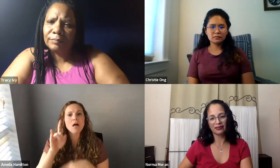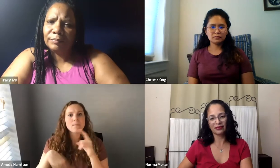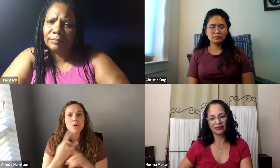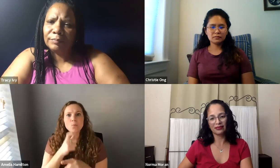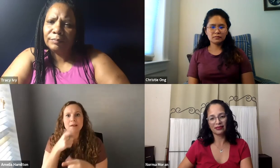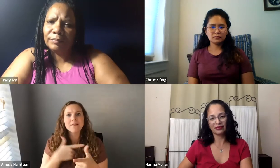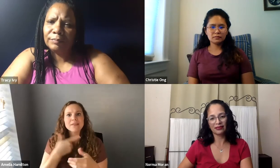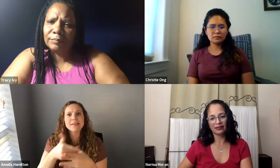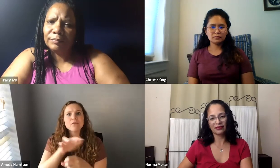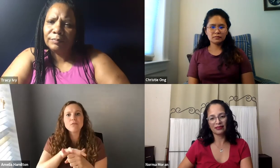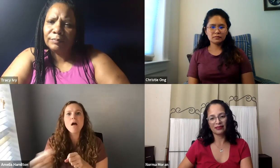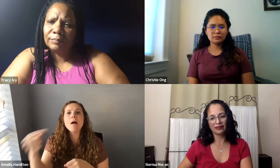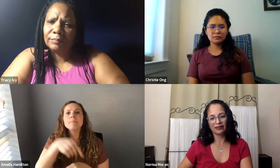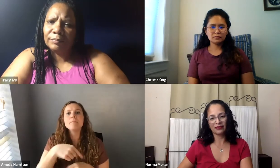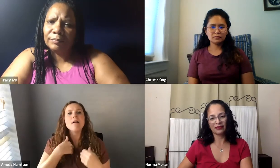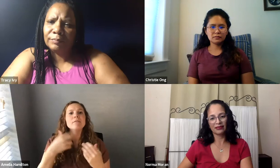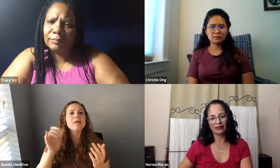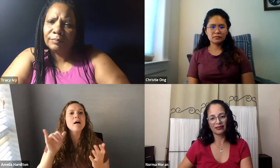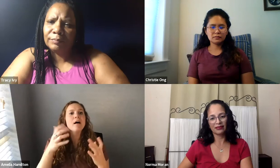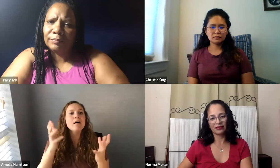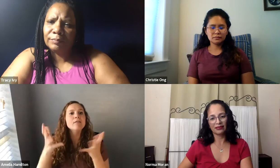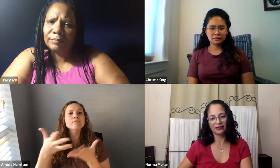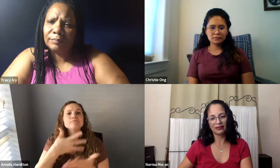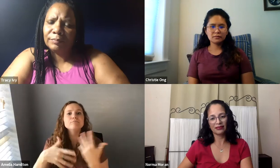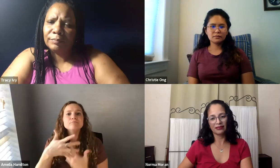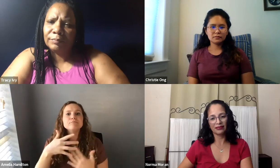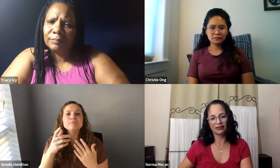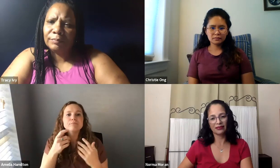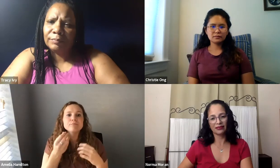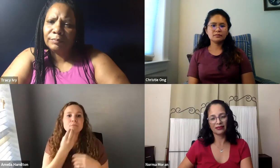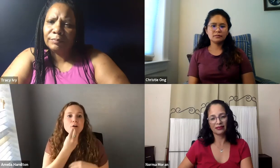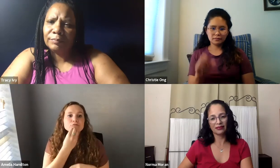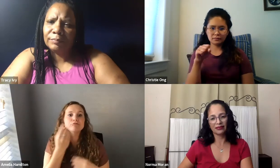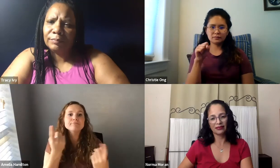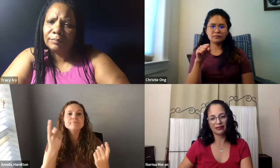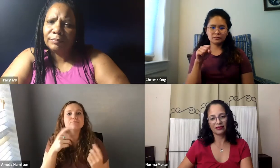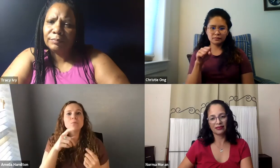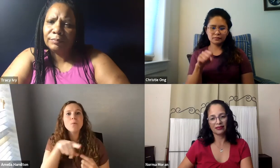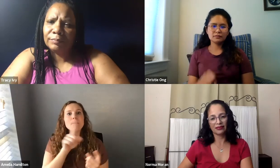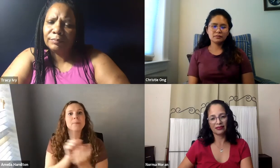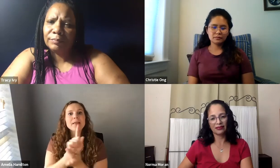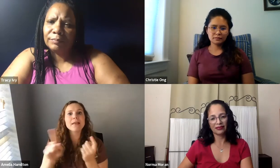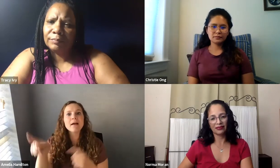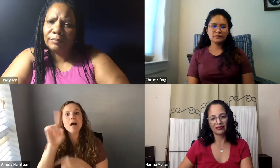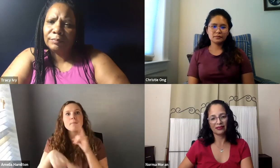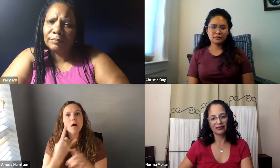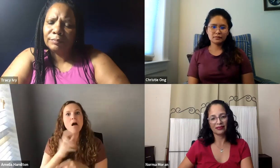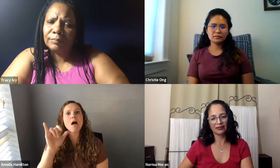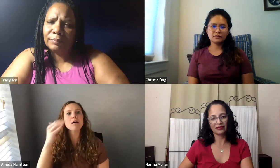programs. Others are in residential schools. But if you know of deaf students in your area, offer to maybe go out